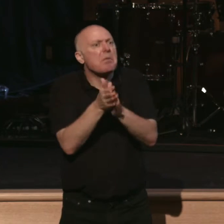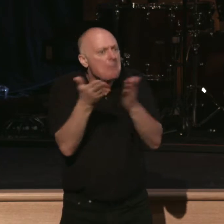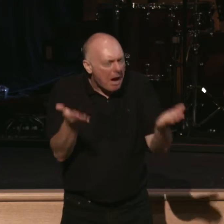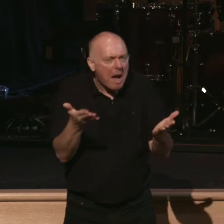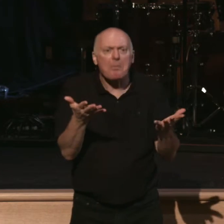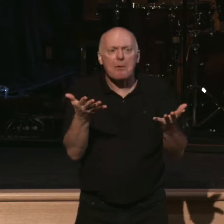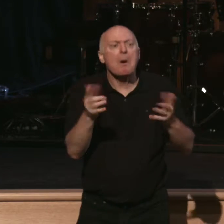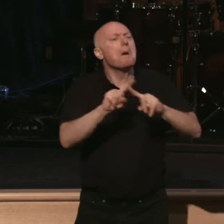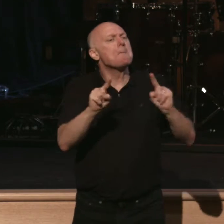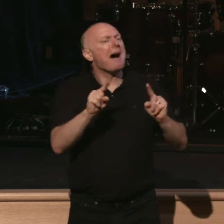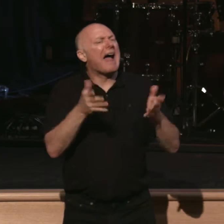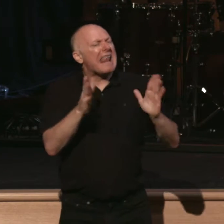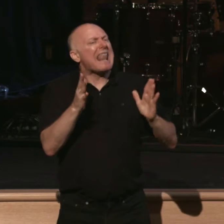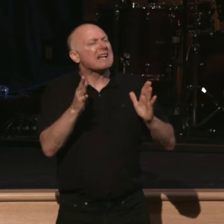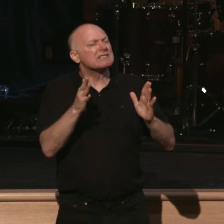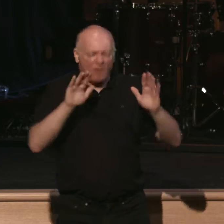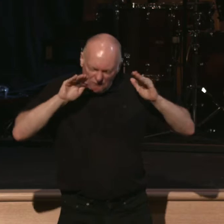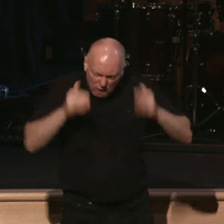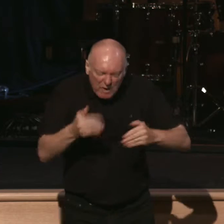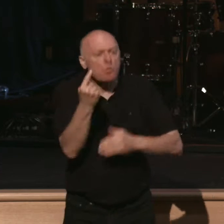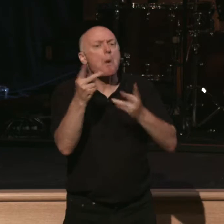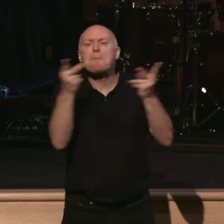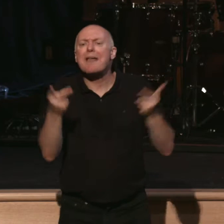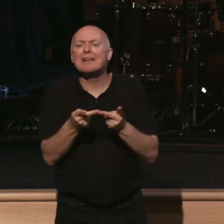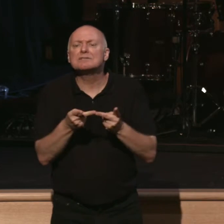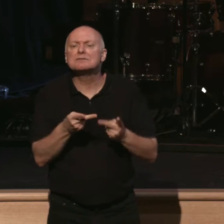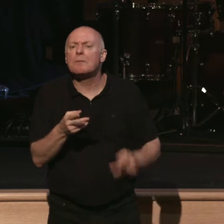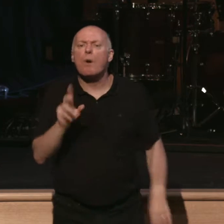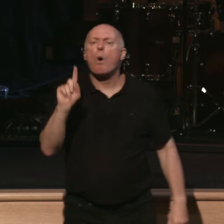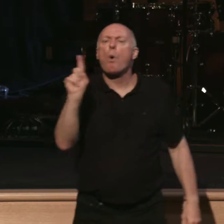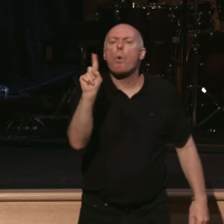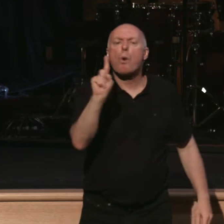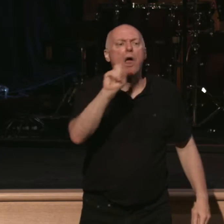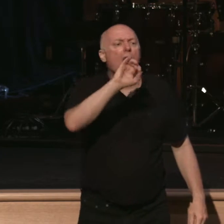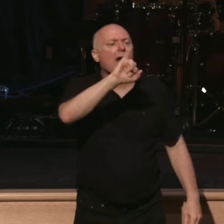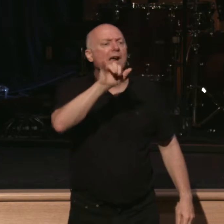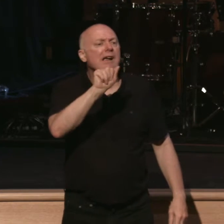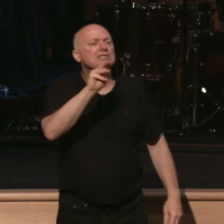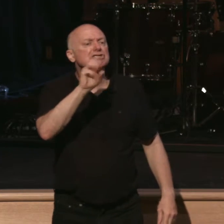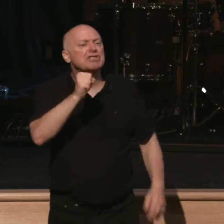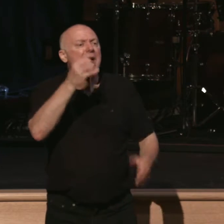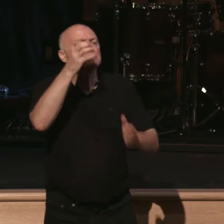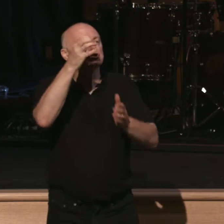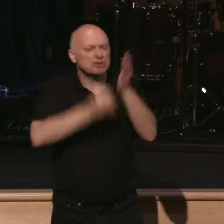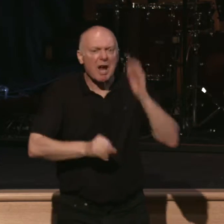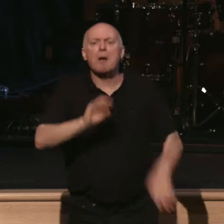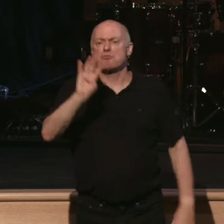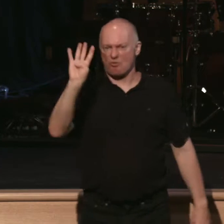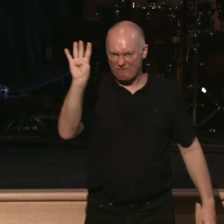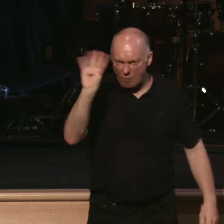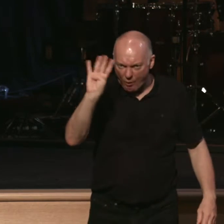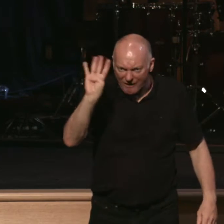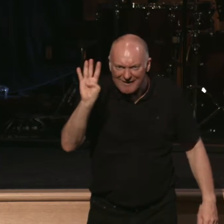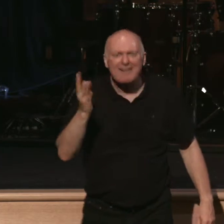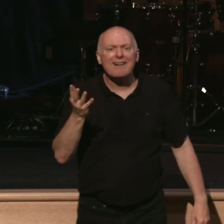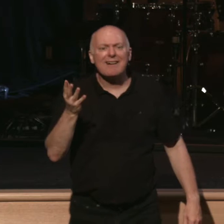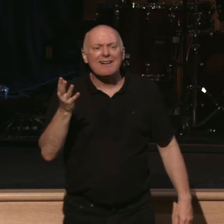But let's have a look at one place. And this is James chapter 4. And